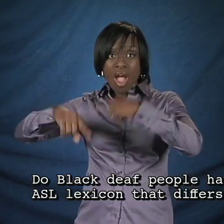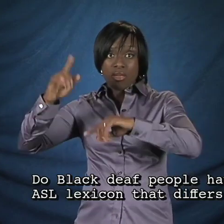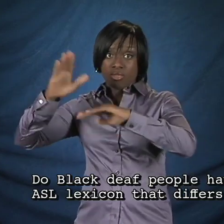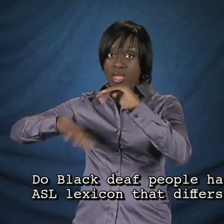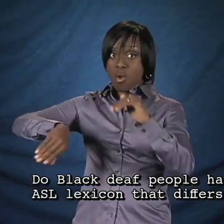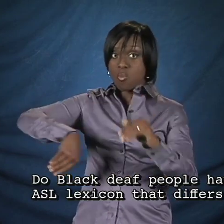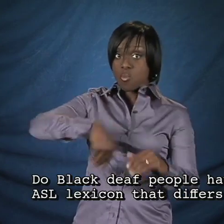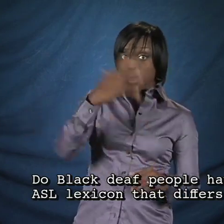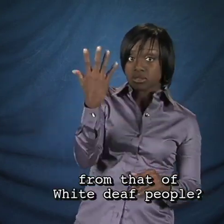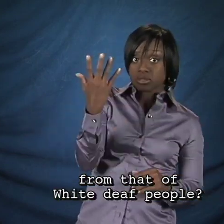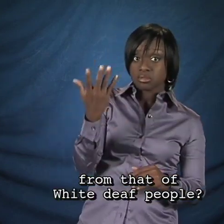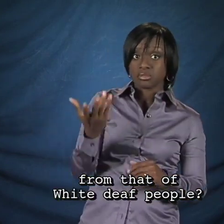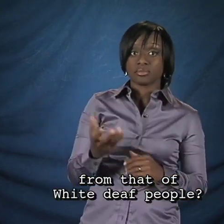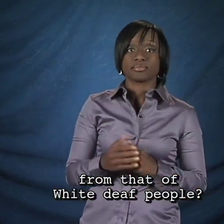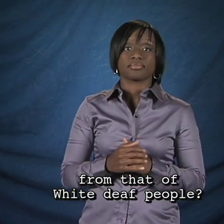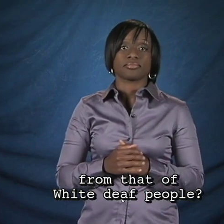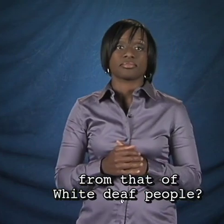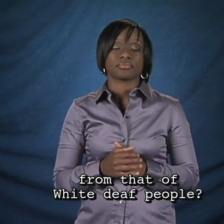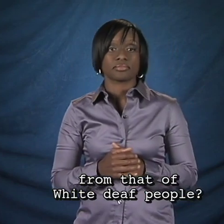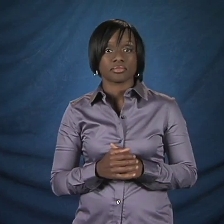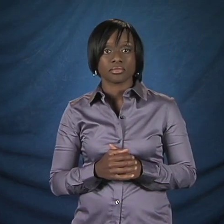ASL lexicon that differs from that of white deaf people?